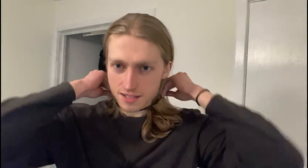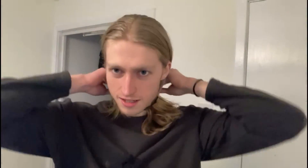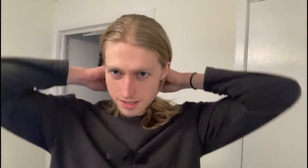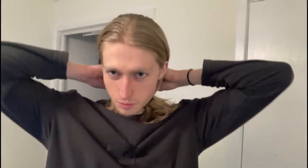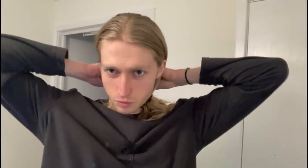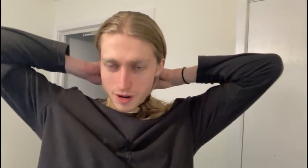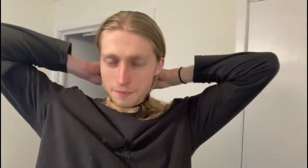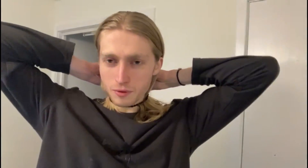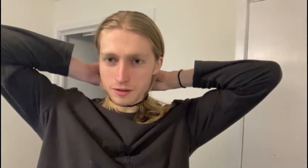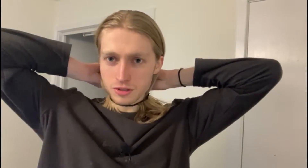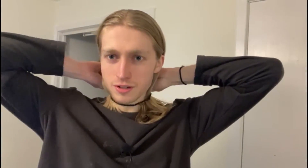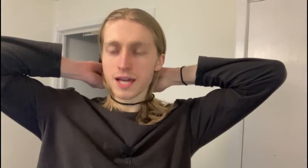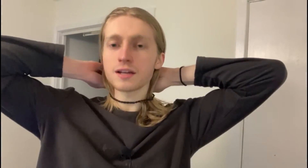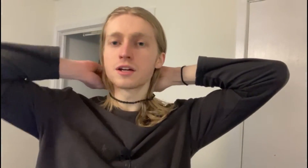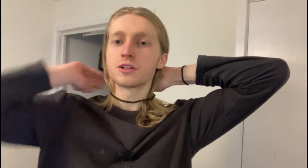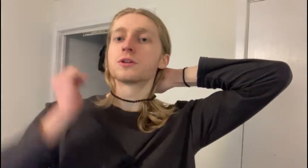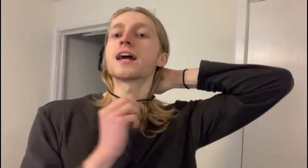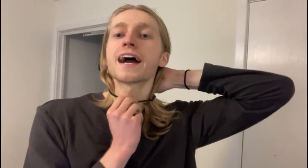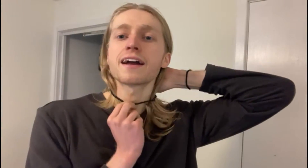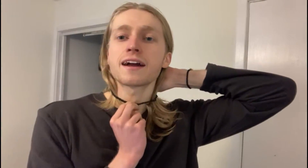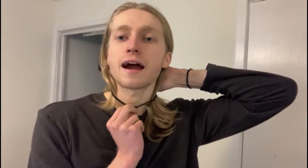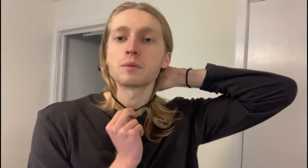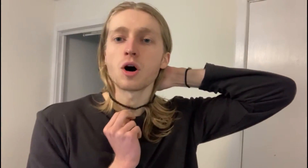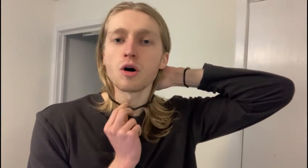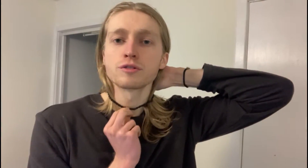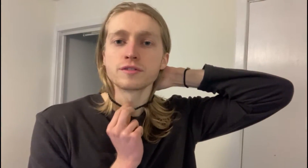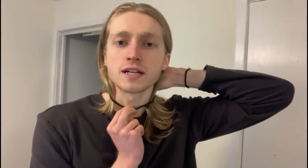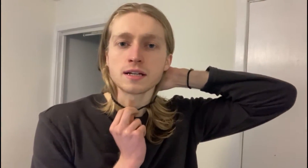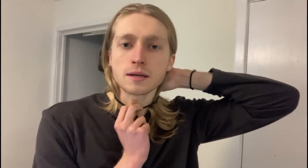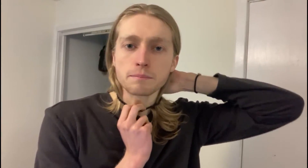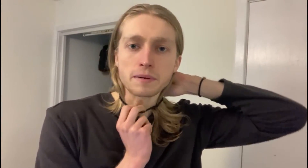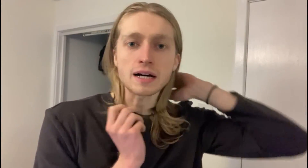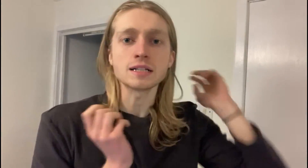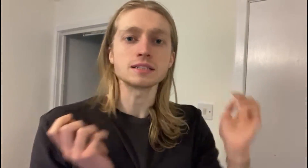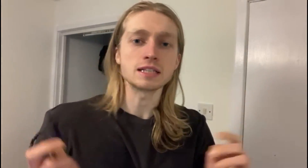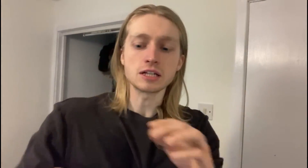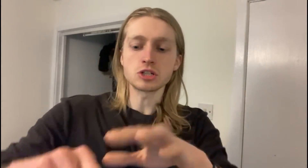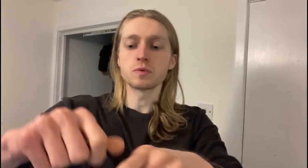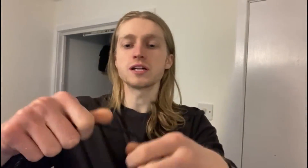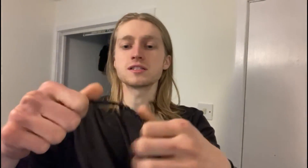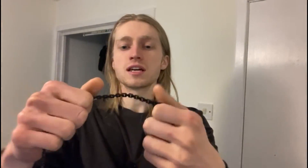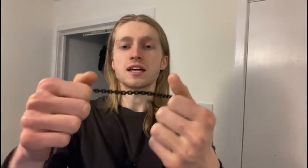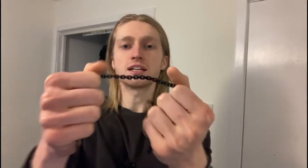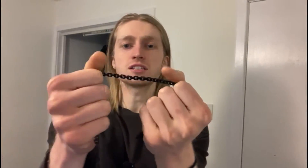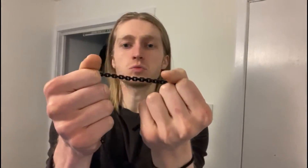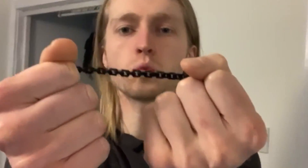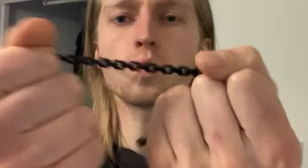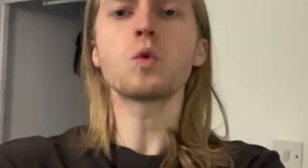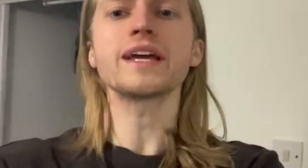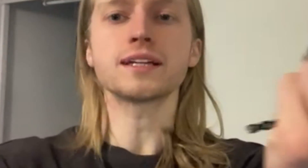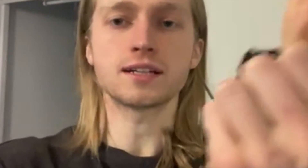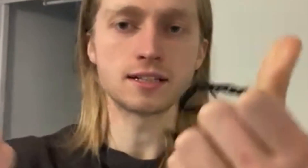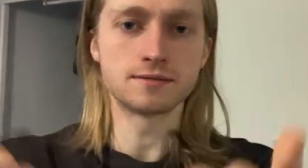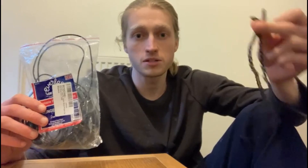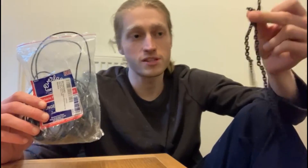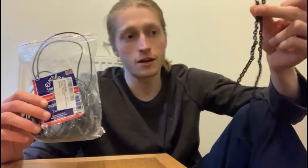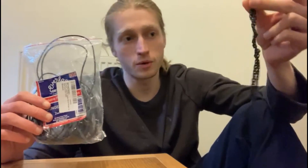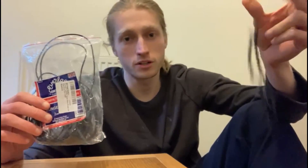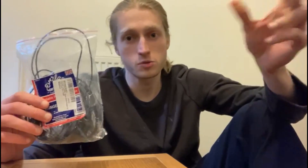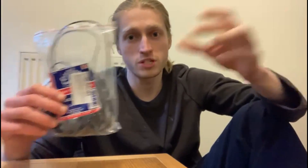is it would wrap around your neck, you could hang a camera off of it, but the issue is it's WEAK. Because of that, we're going to switch